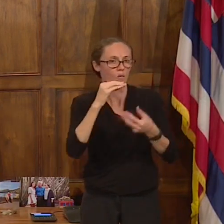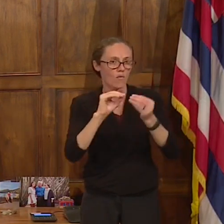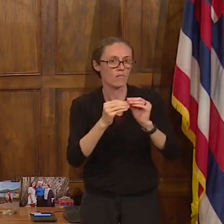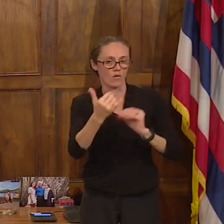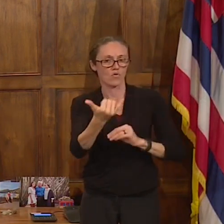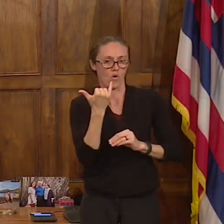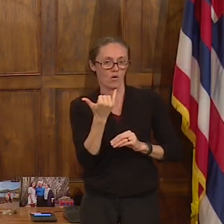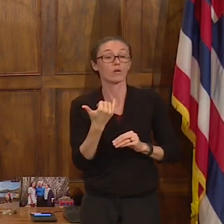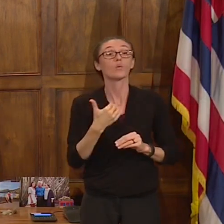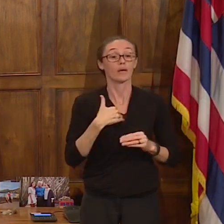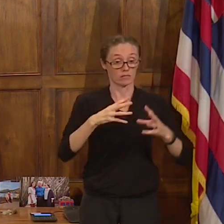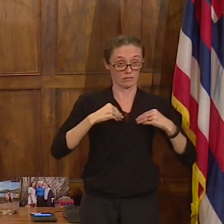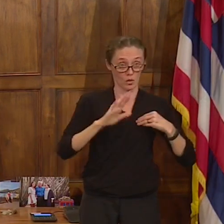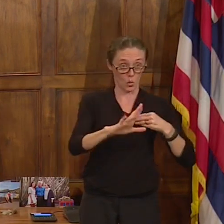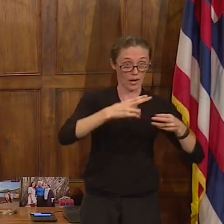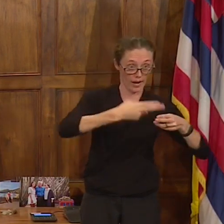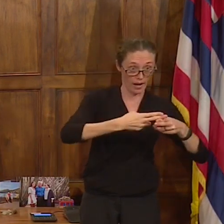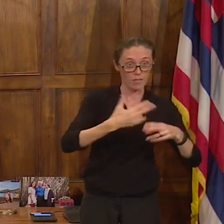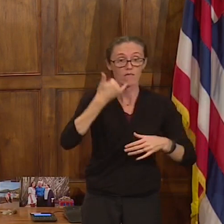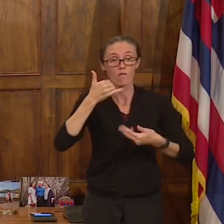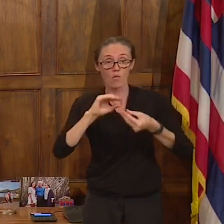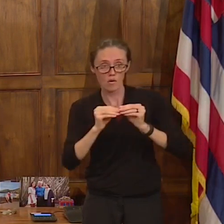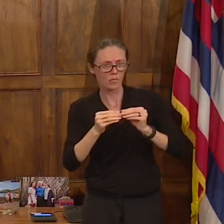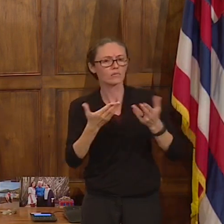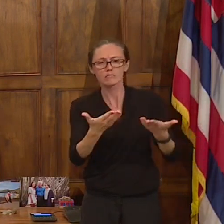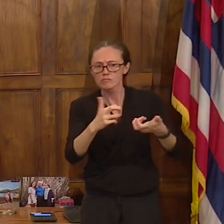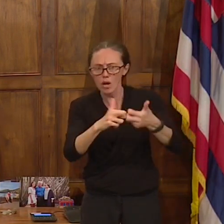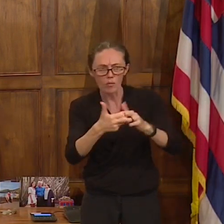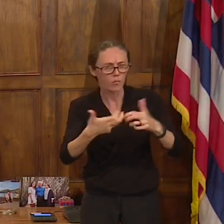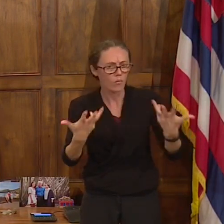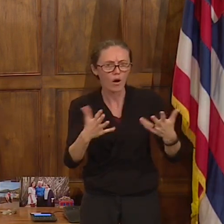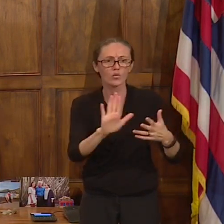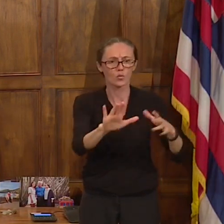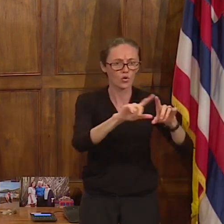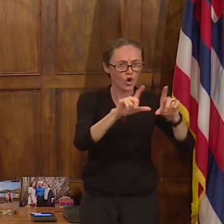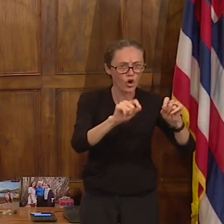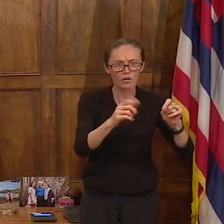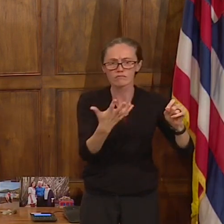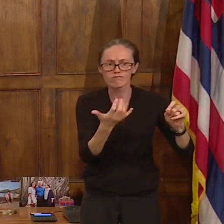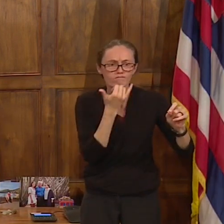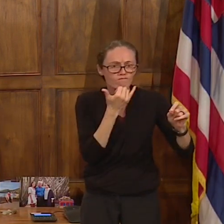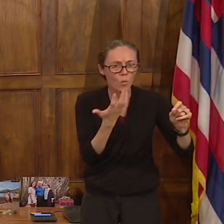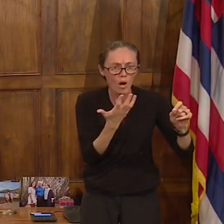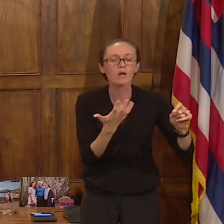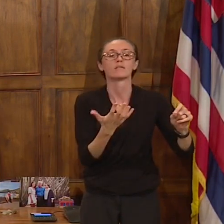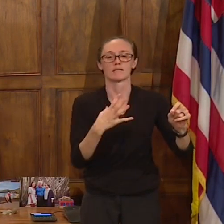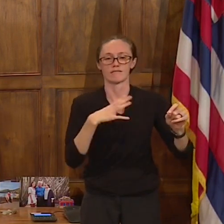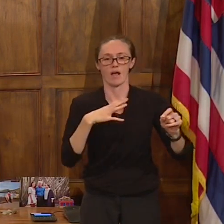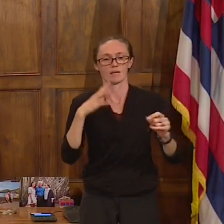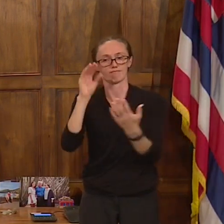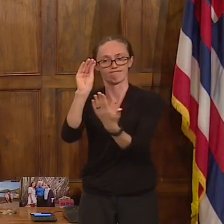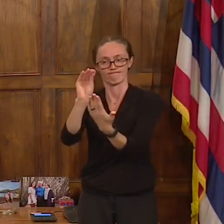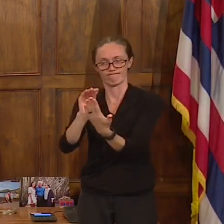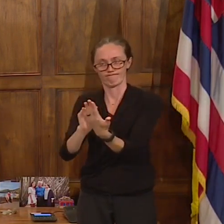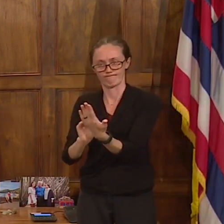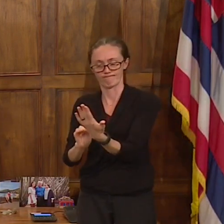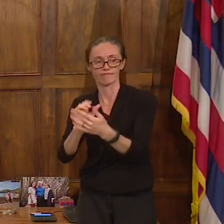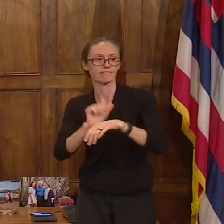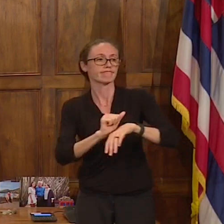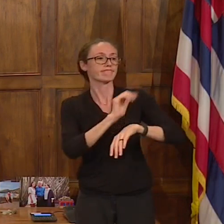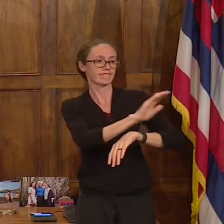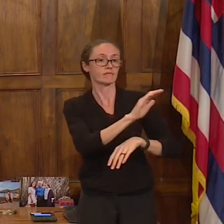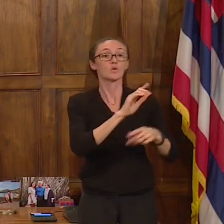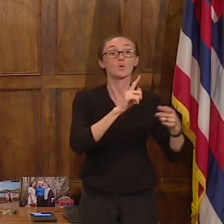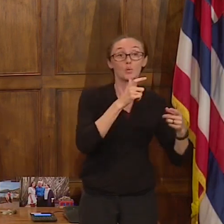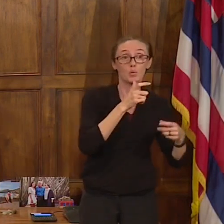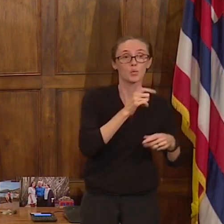and phone number, any issues they're having with activating their card and sending that spreadsheet to the folks at MOCAFI.